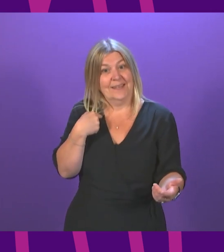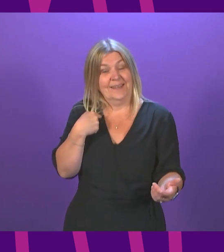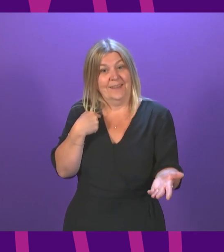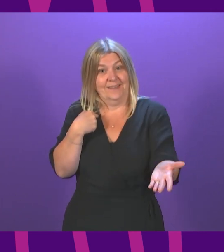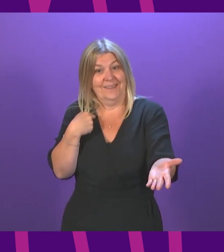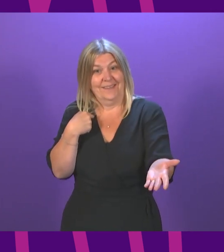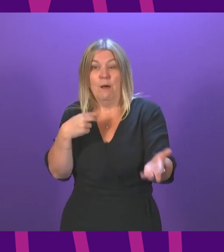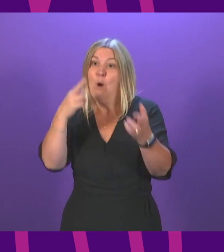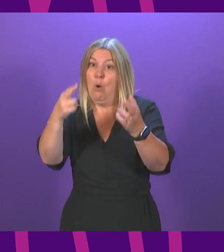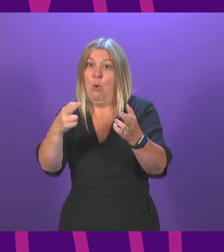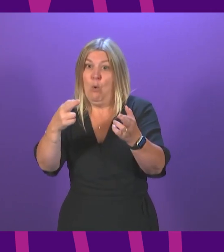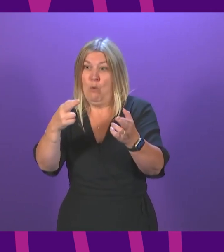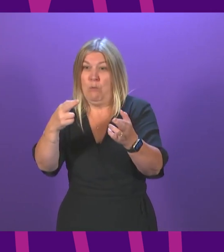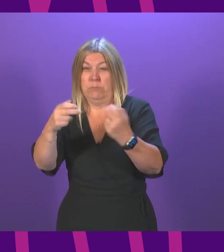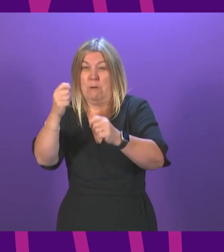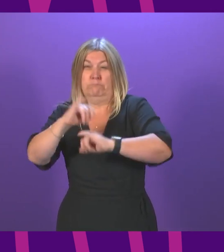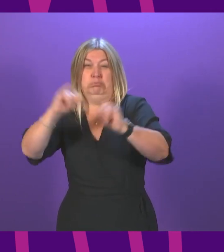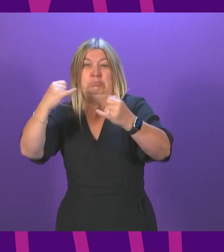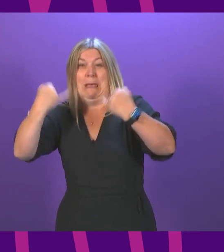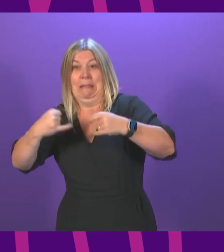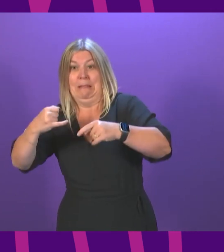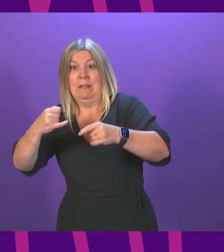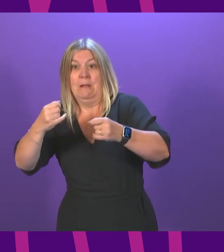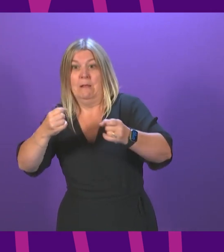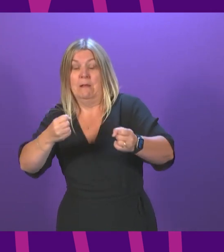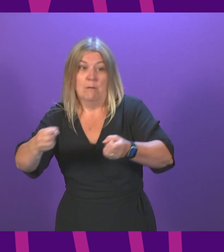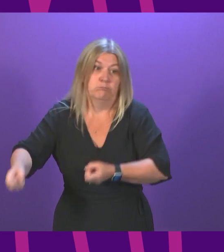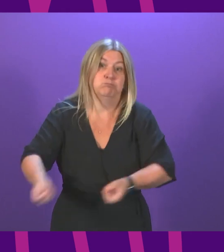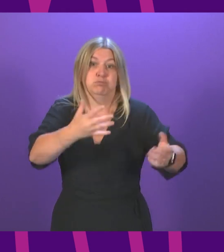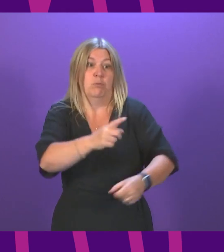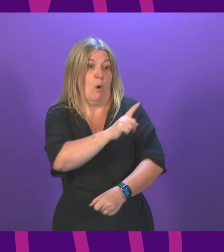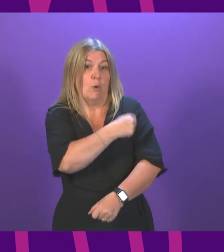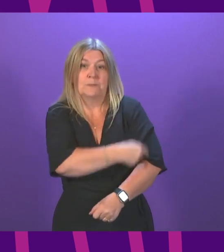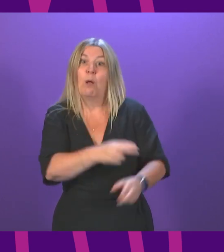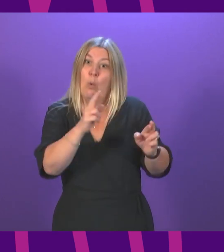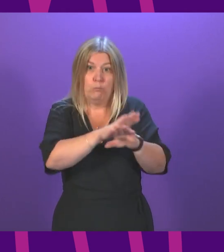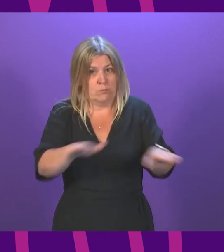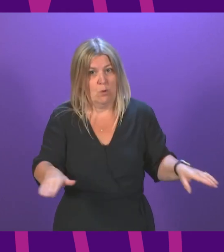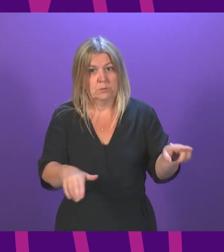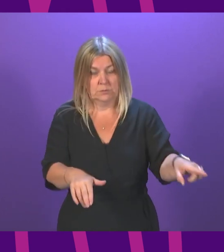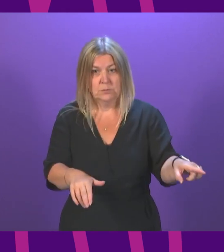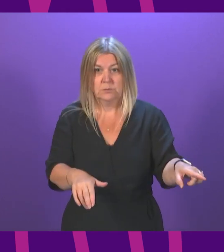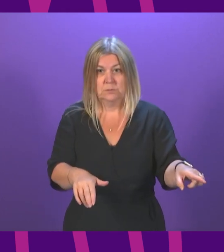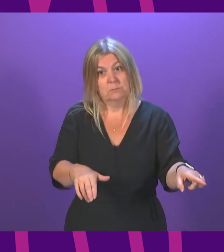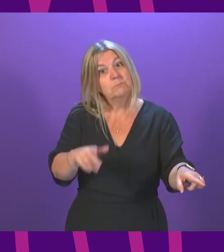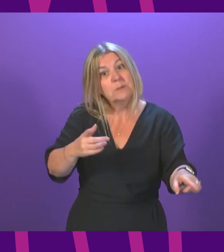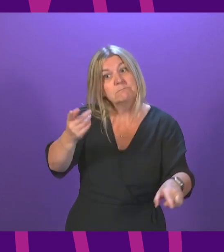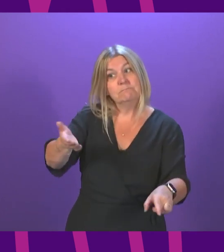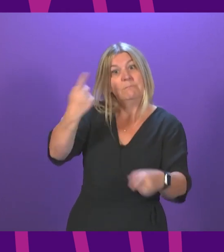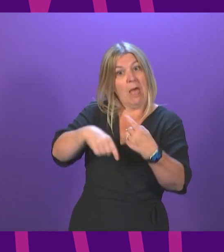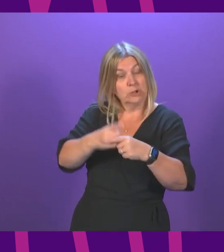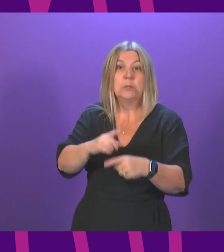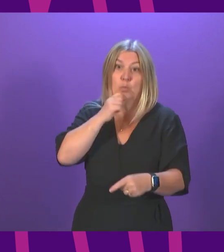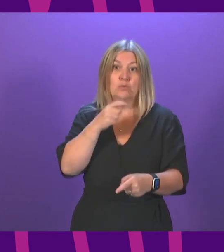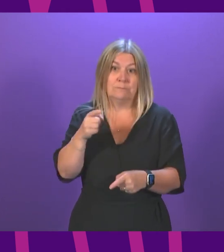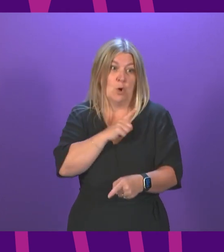hospital admissions in the way that kind of case number would have earlier in the year because of the vaccine. But I said, reported to this parliament earlier